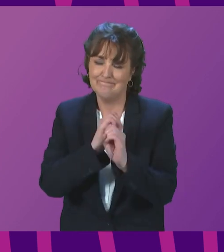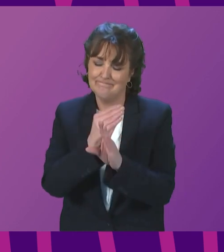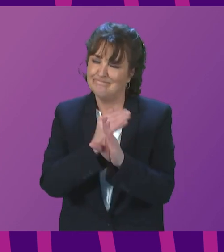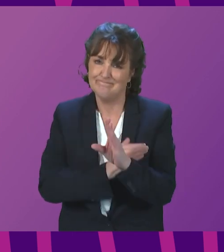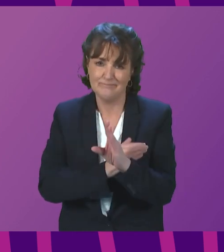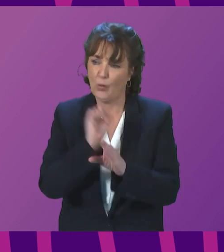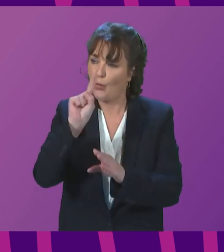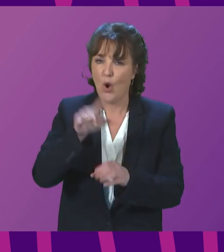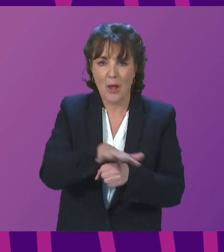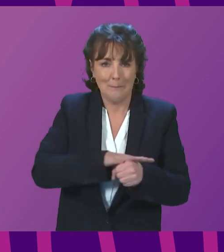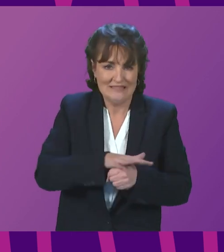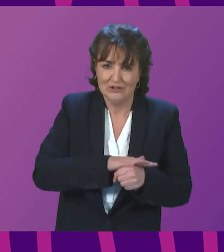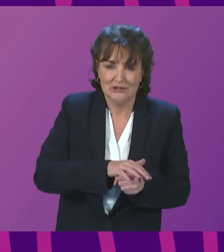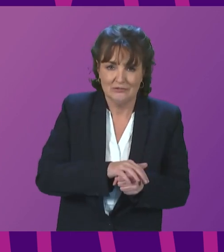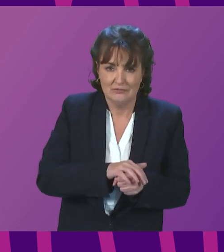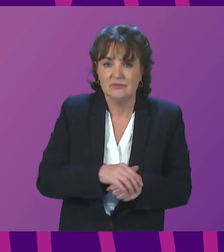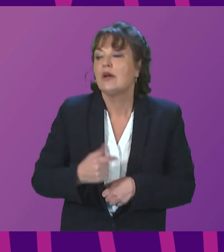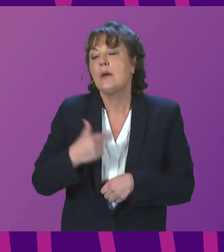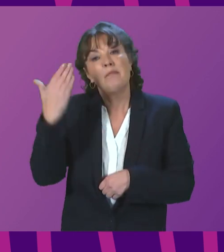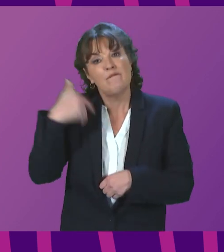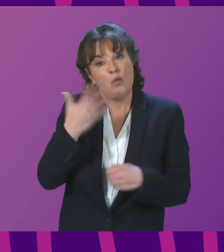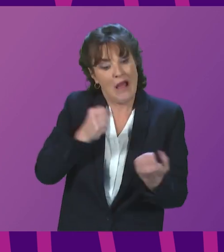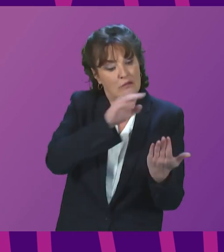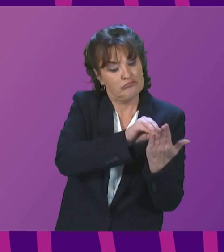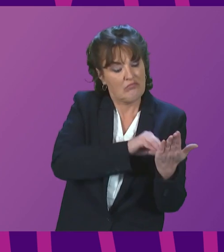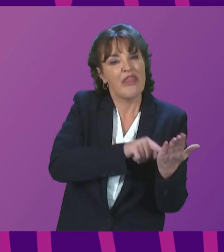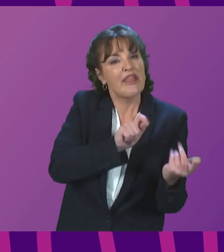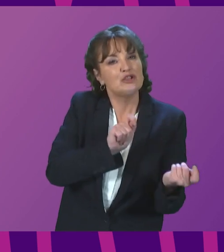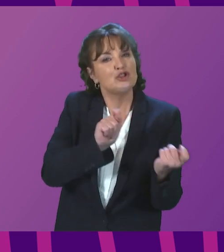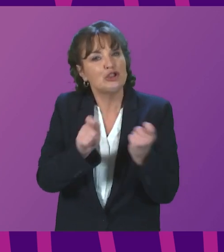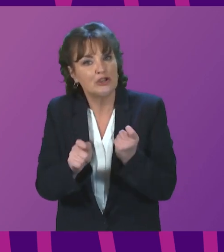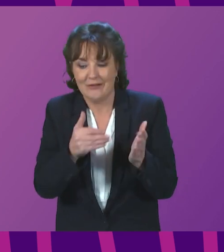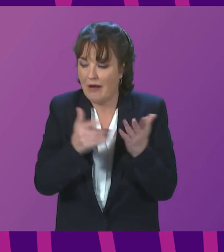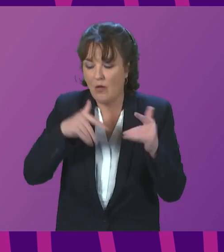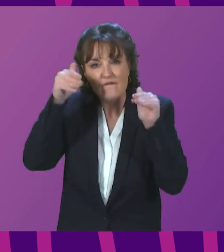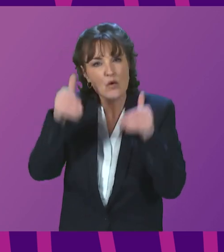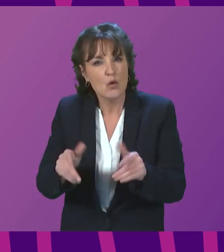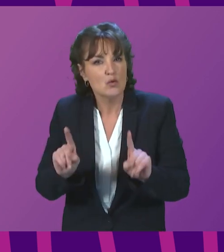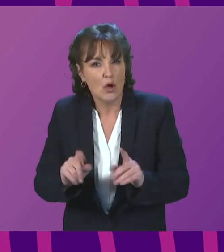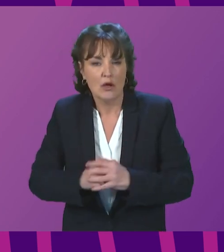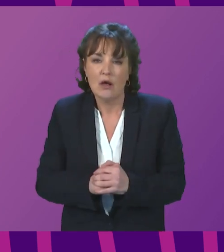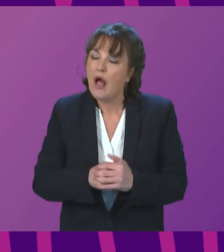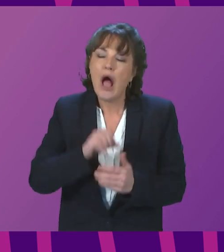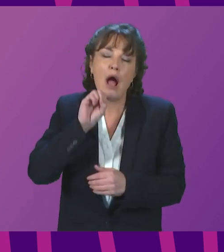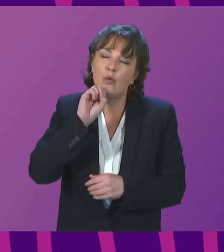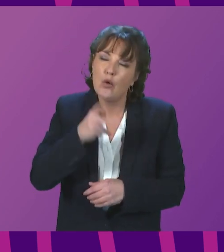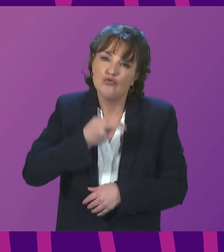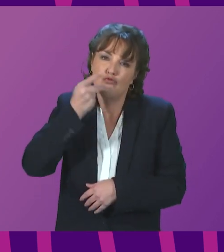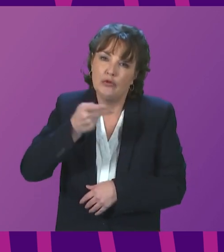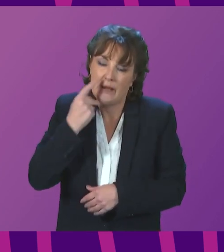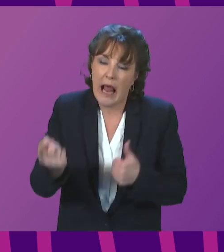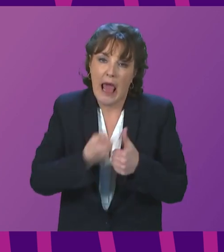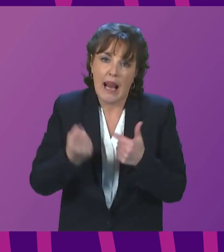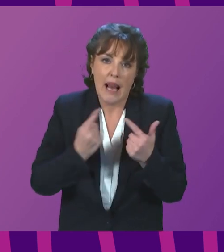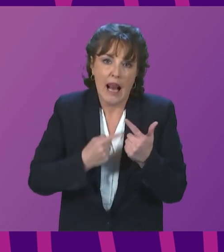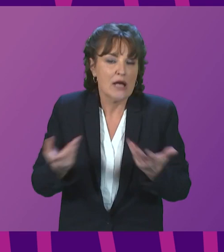why we changed our pre-existing position and what we are focused on delivering now. I'm not going to rehearse all of